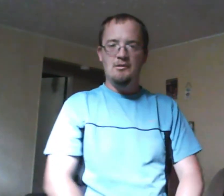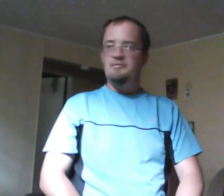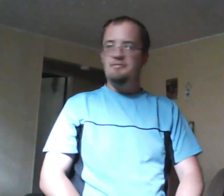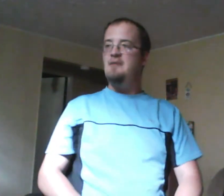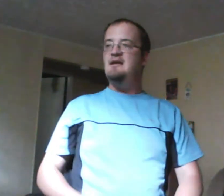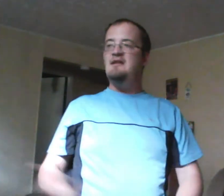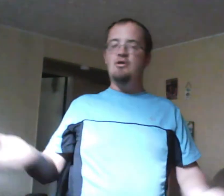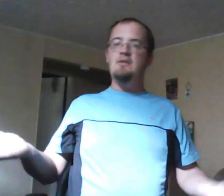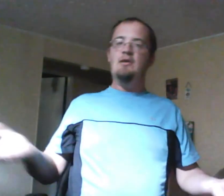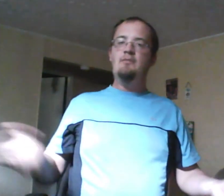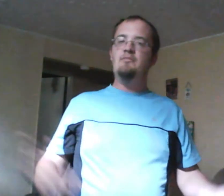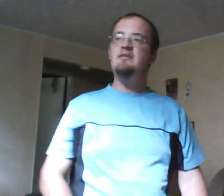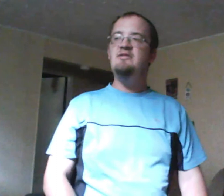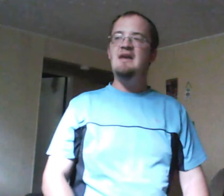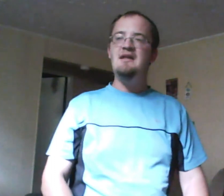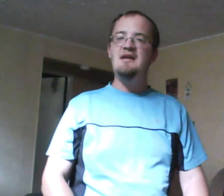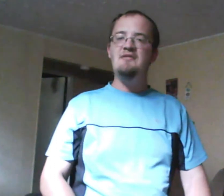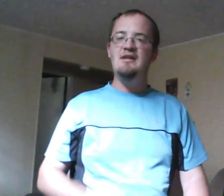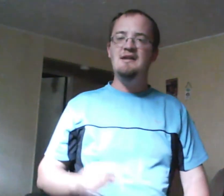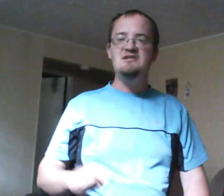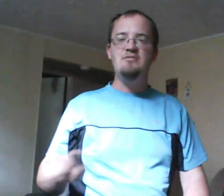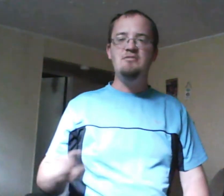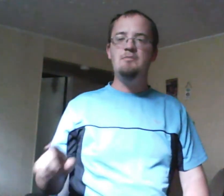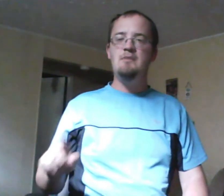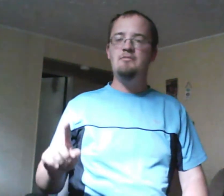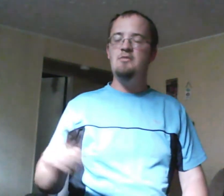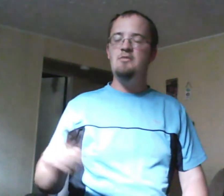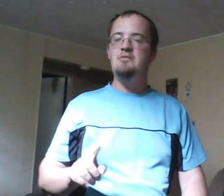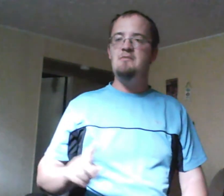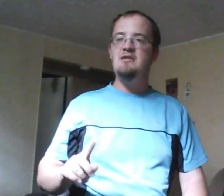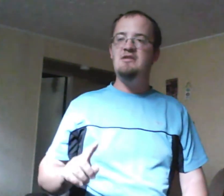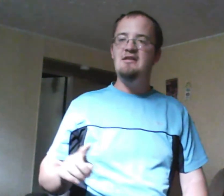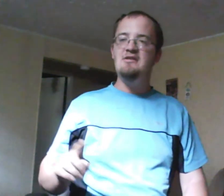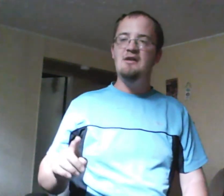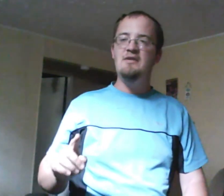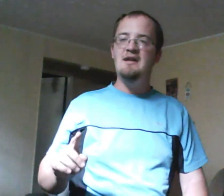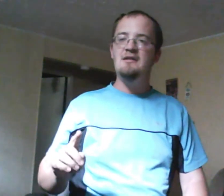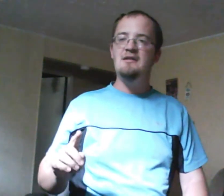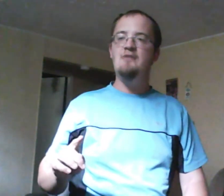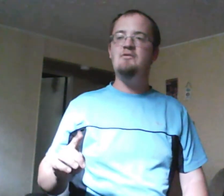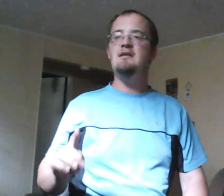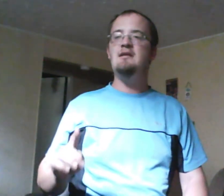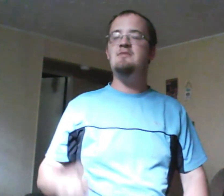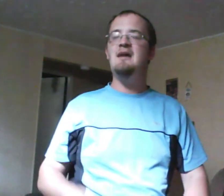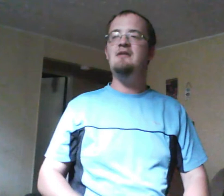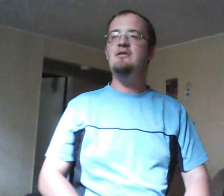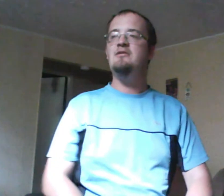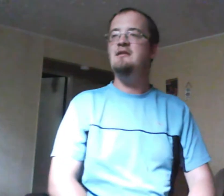mean it's normal but then it finally catches up to her by her being promiscuous and all that everyone gets mad at her saying you can't forget